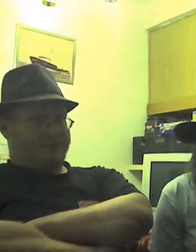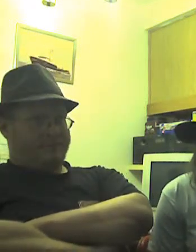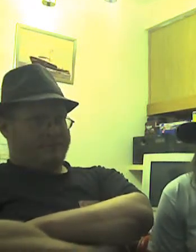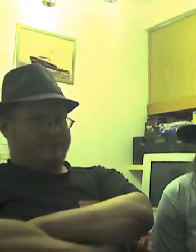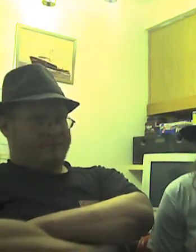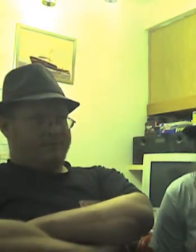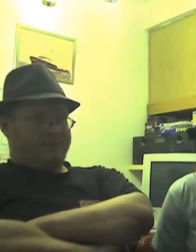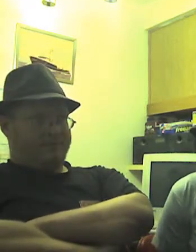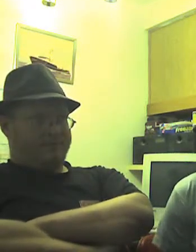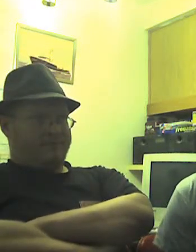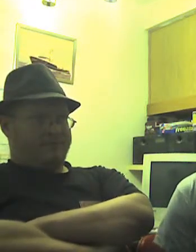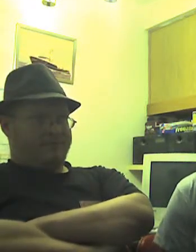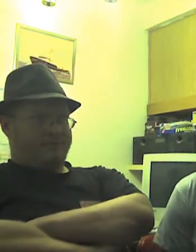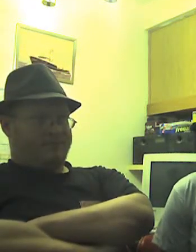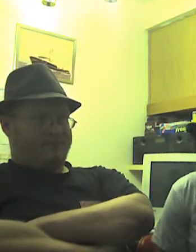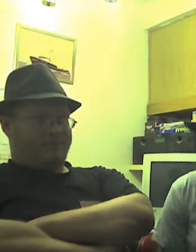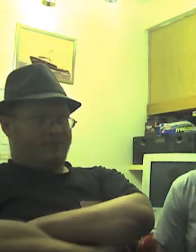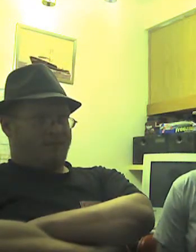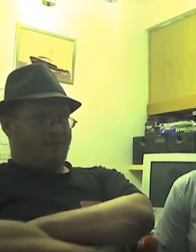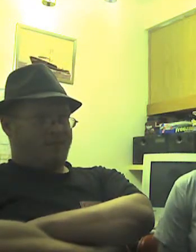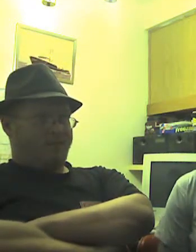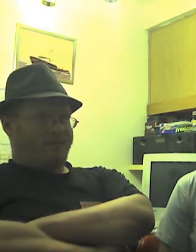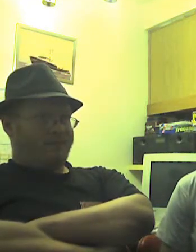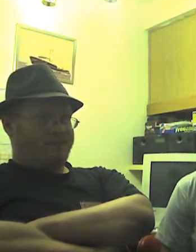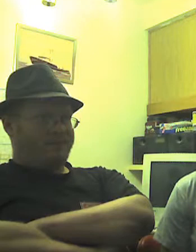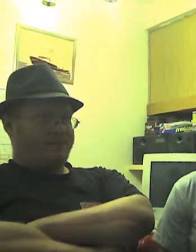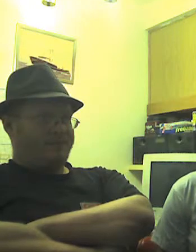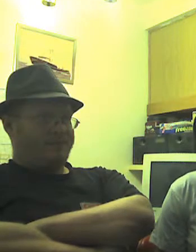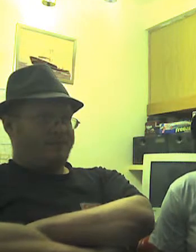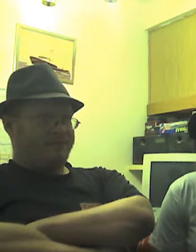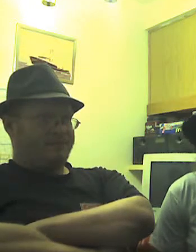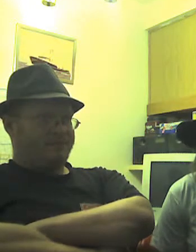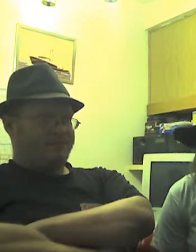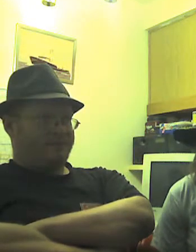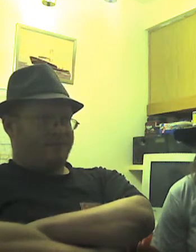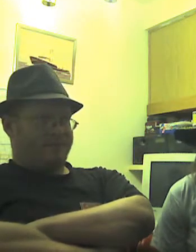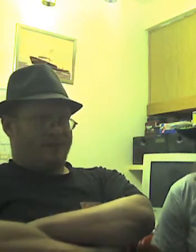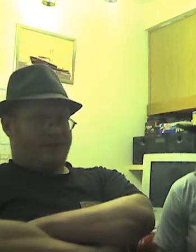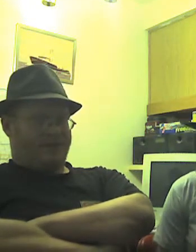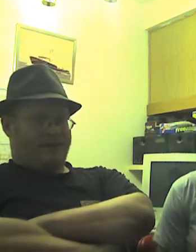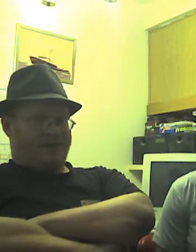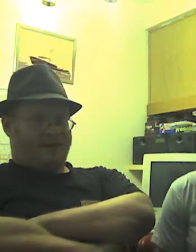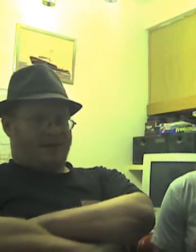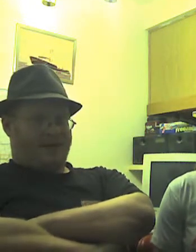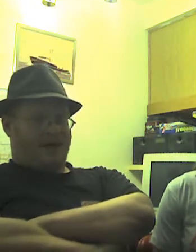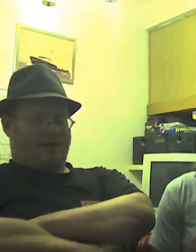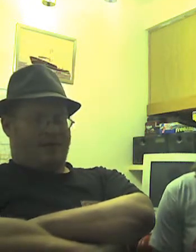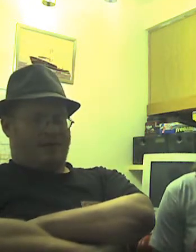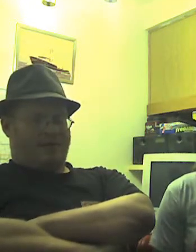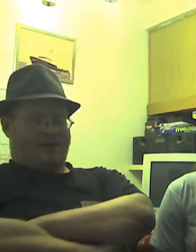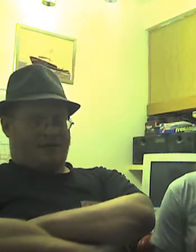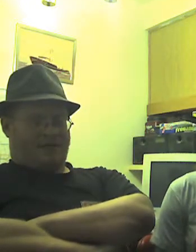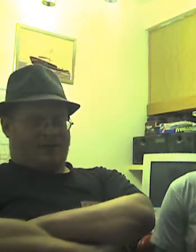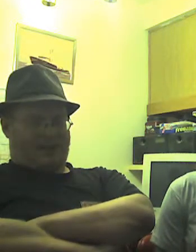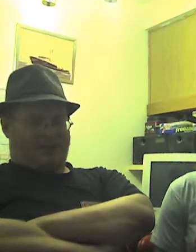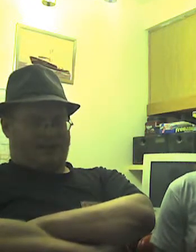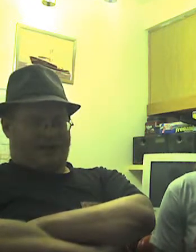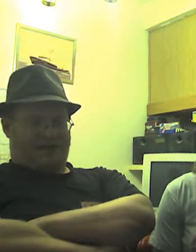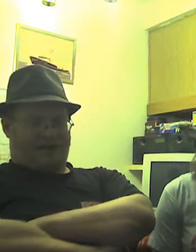uh, we were trying to say it in a way that didn't sound mean. And, well, it came out mean, and, well. I, I hope that I never come out sounding